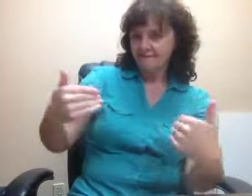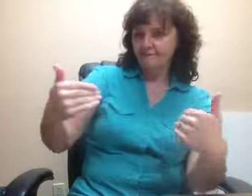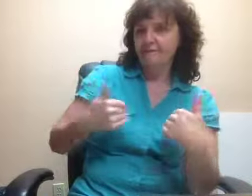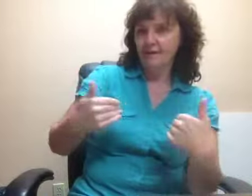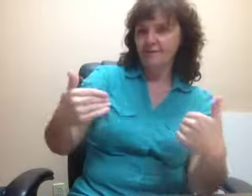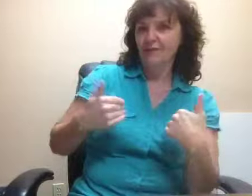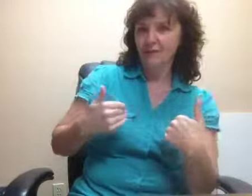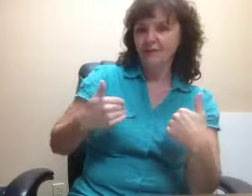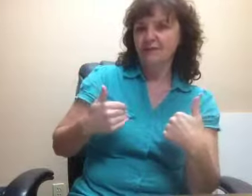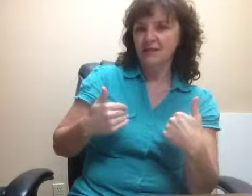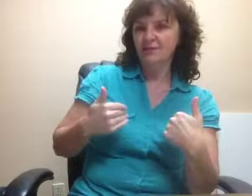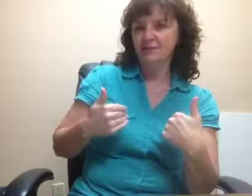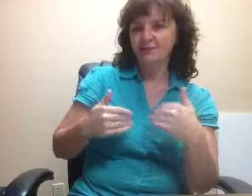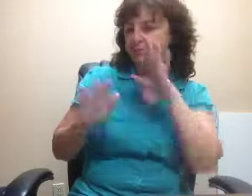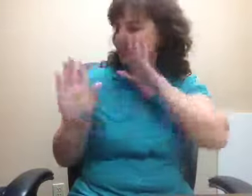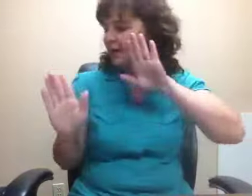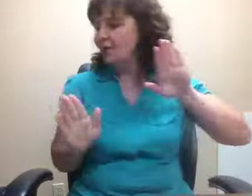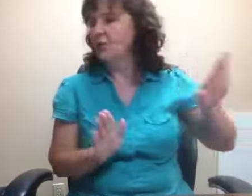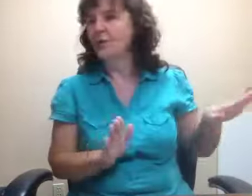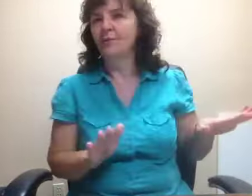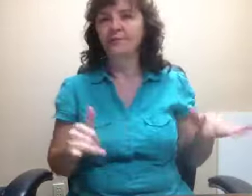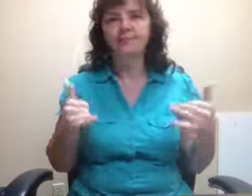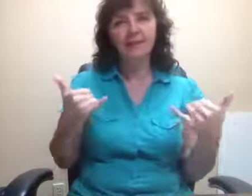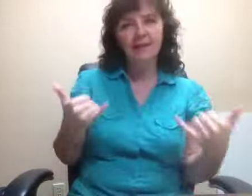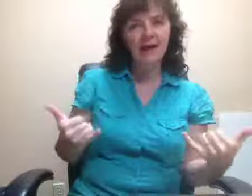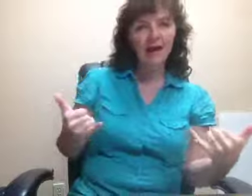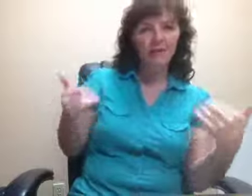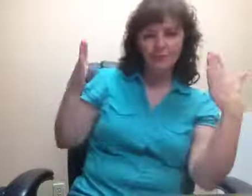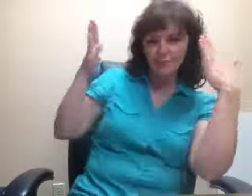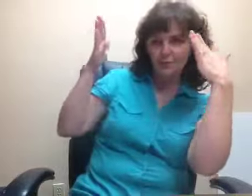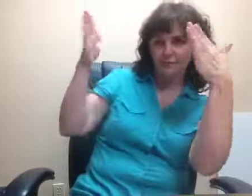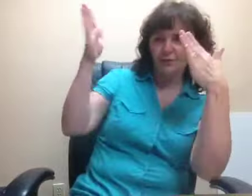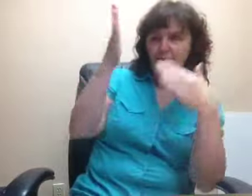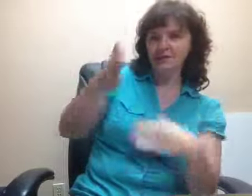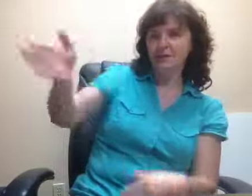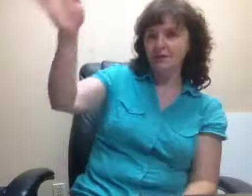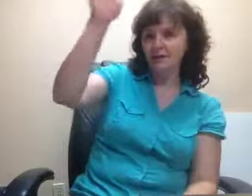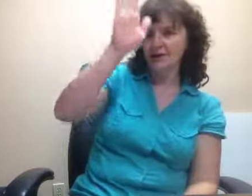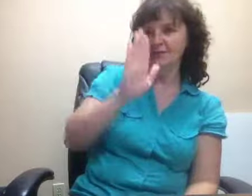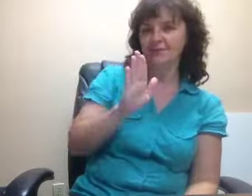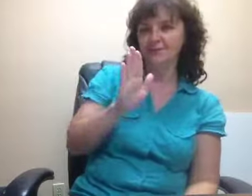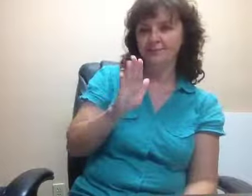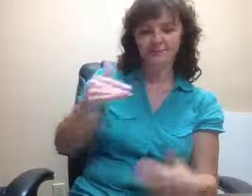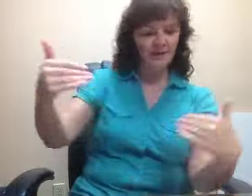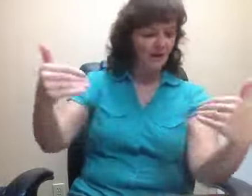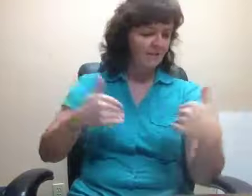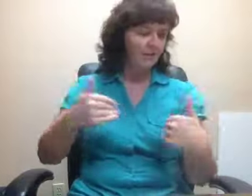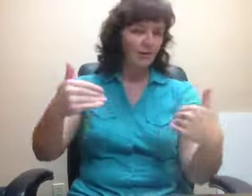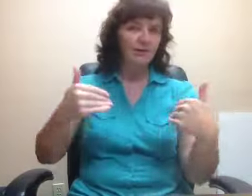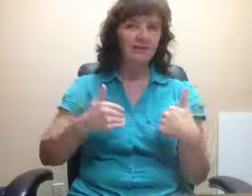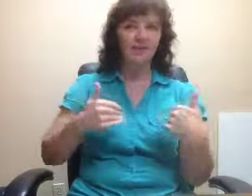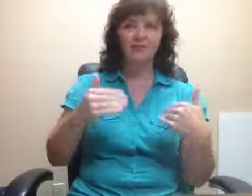Focus self. Ignore. Now focus God. Focus self.